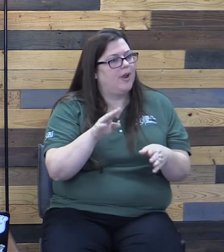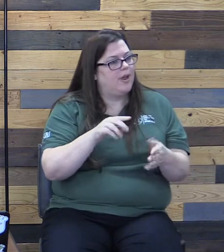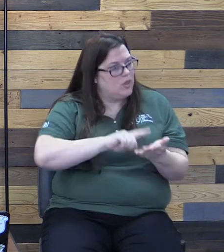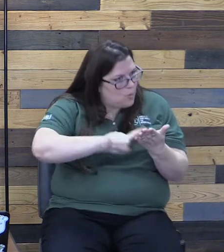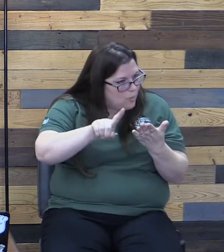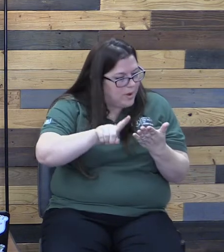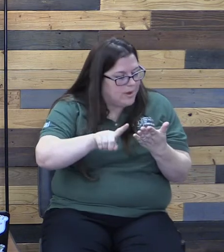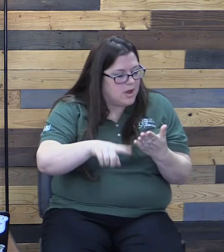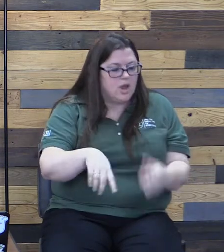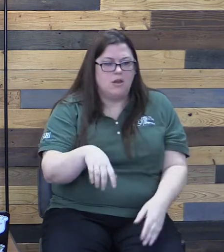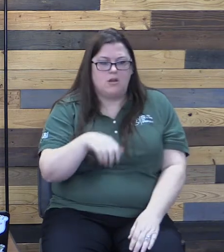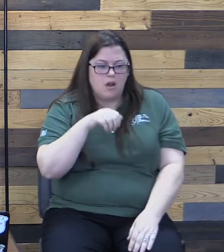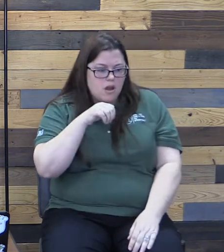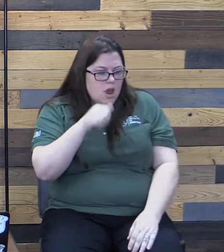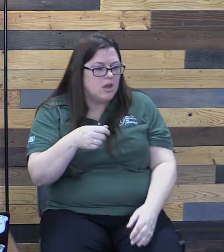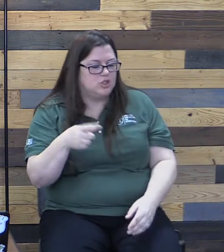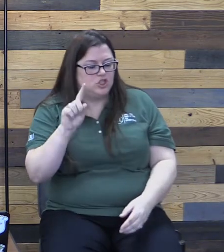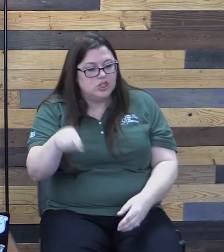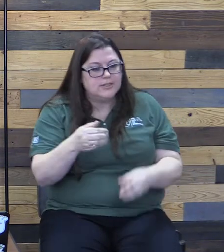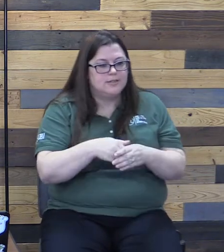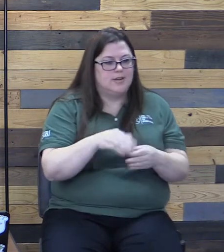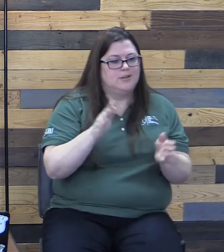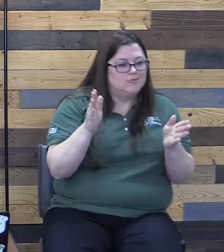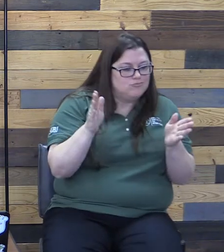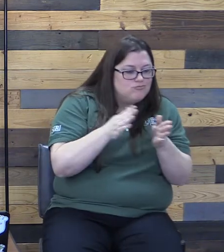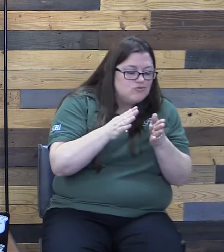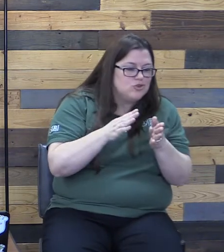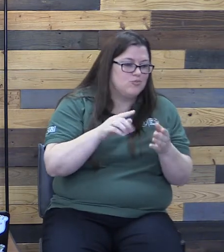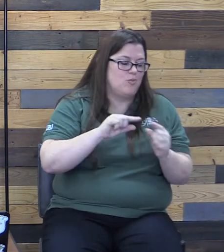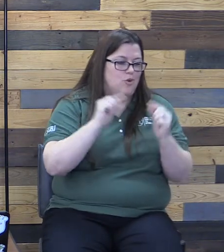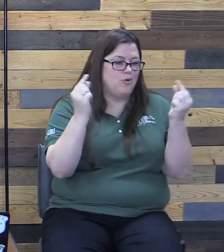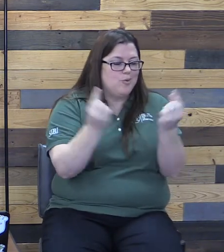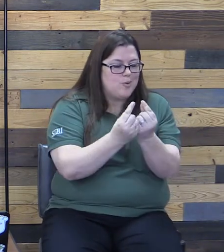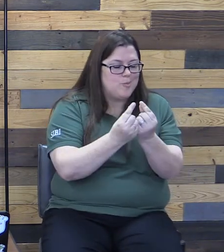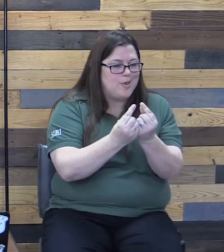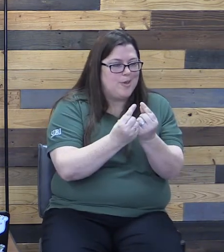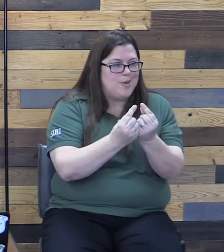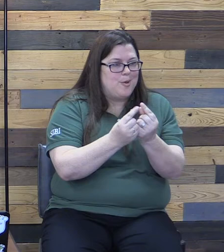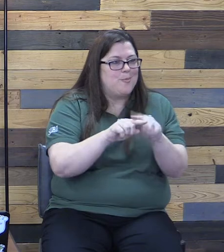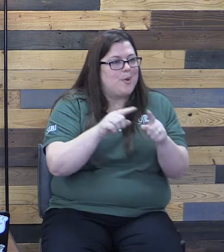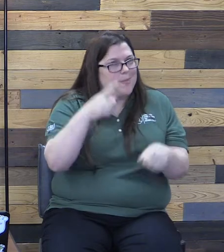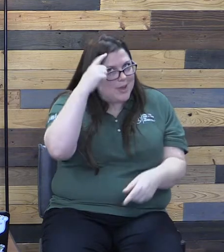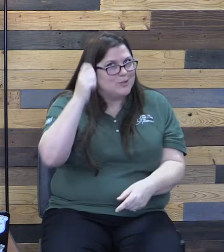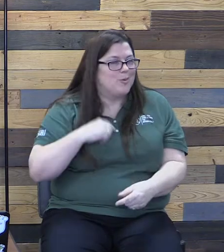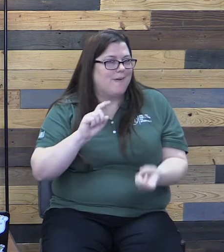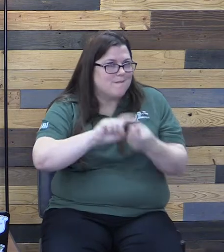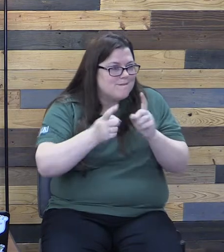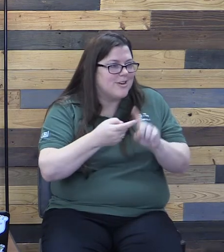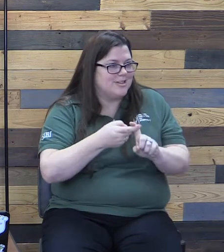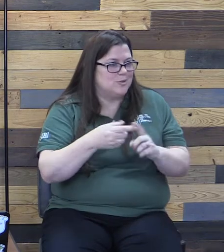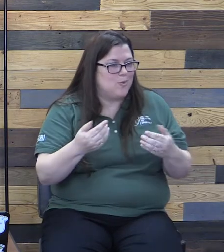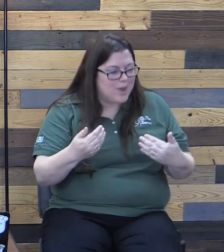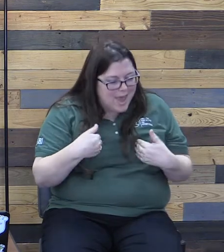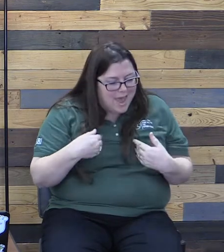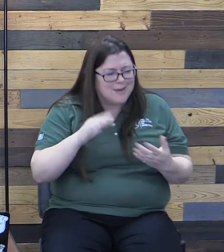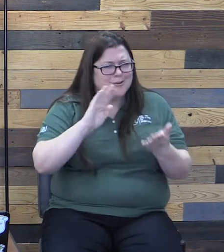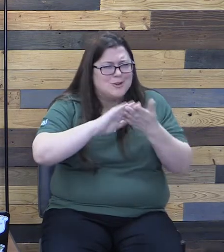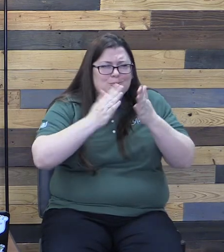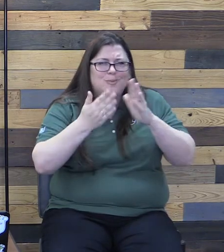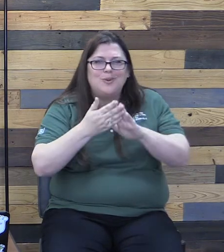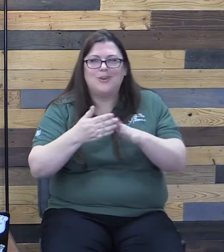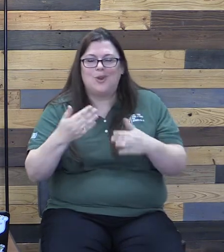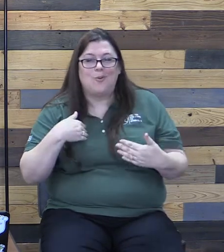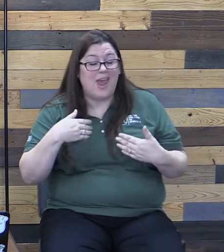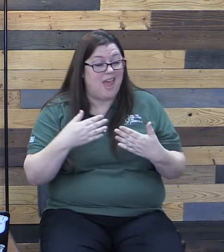because we became friends. We were our family. We were our community. And obviously, we have lots of responsibilities and things to deal with, but